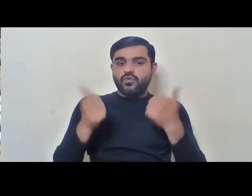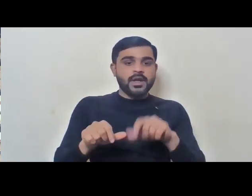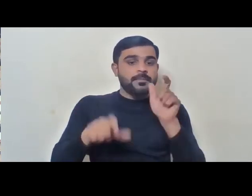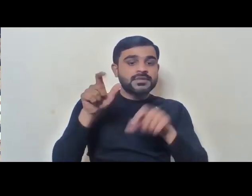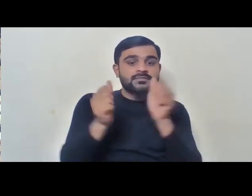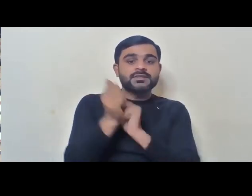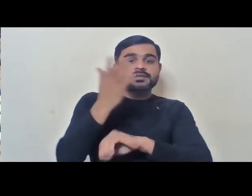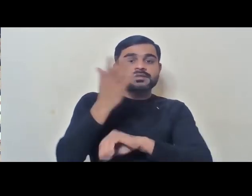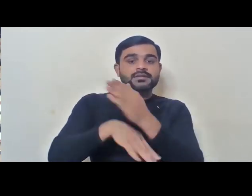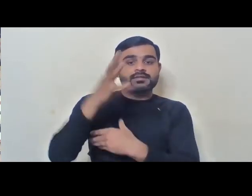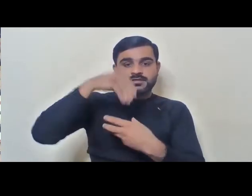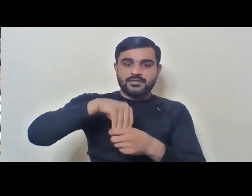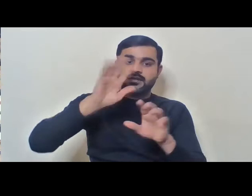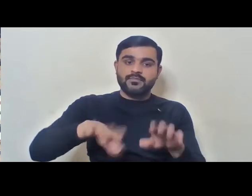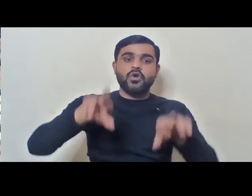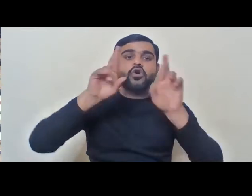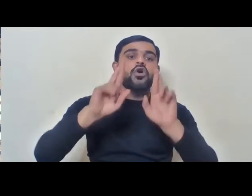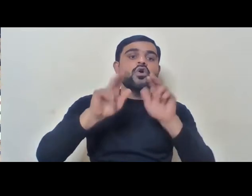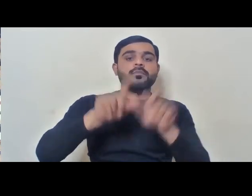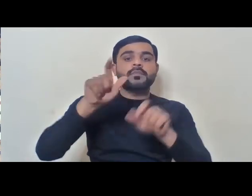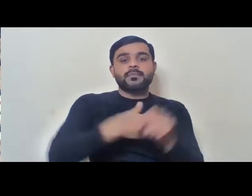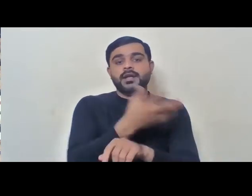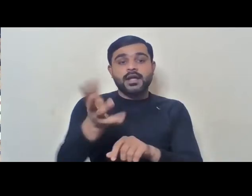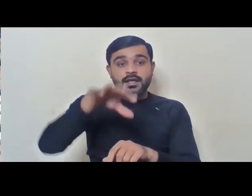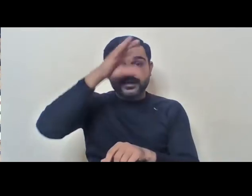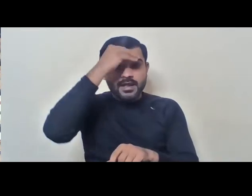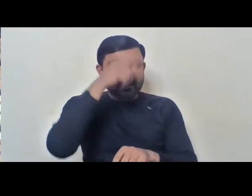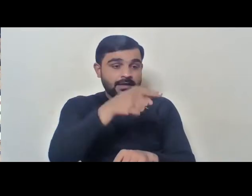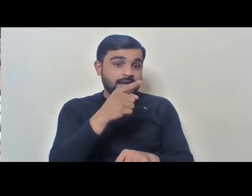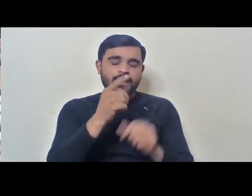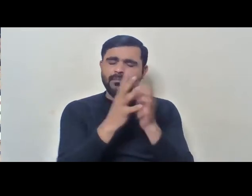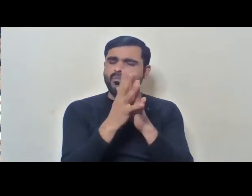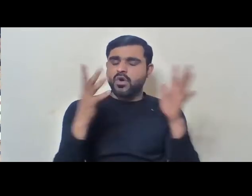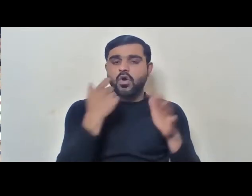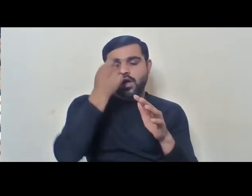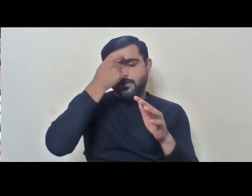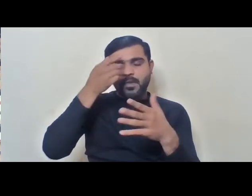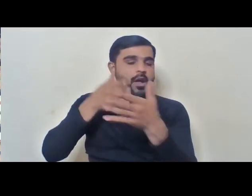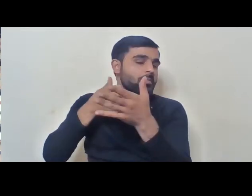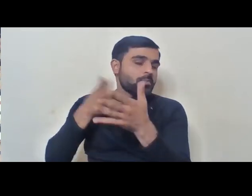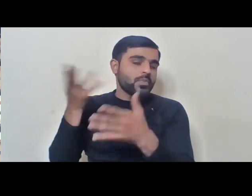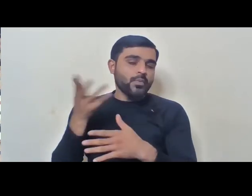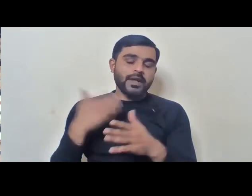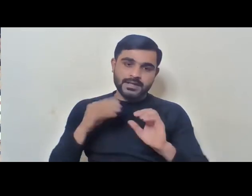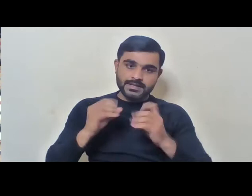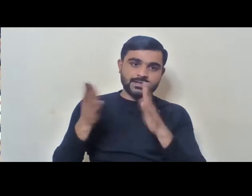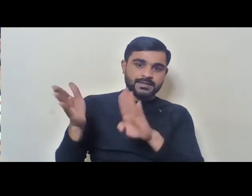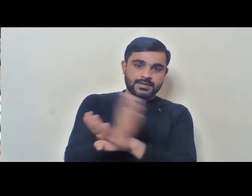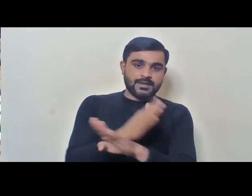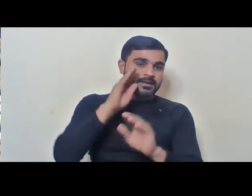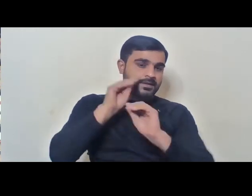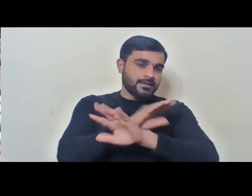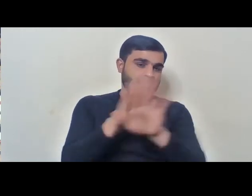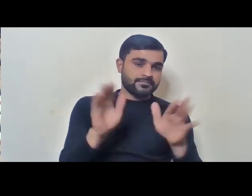disabilities with us today. And I hope that all of us learn and understand a lot about the issue. Now, before we go on, just a small